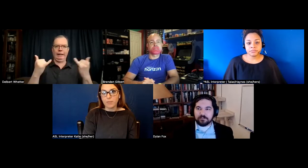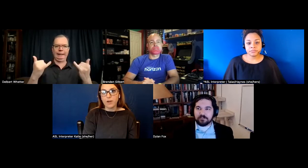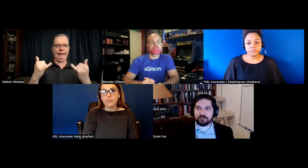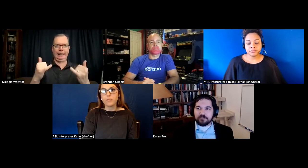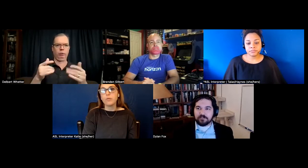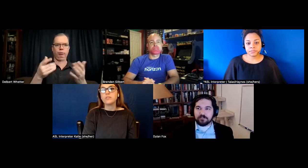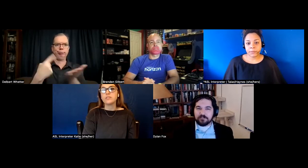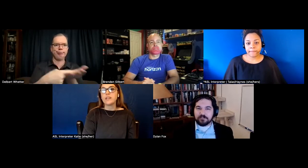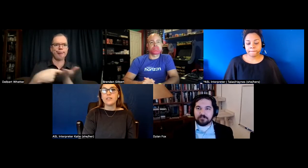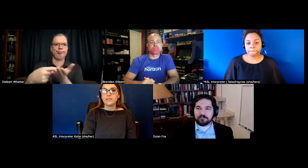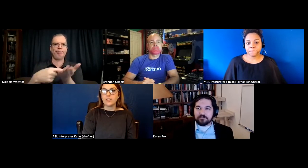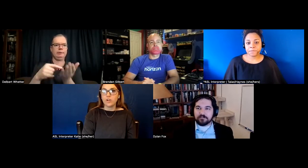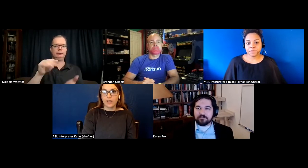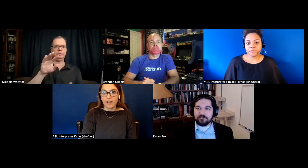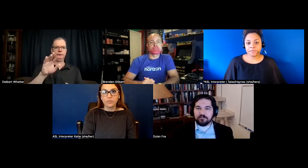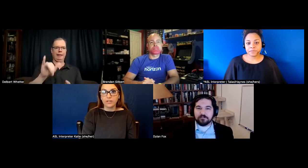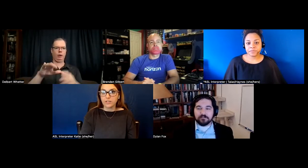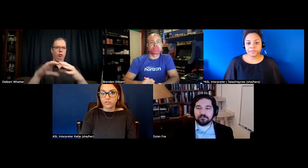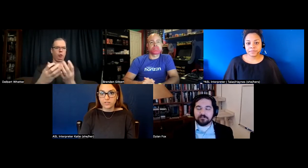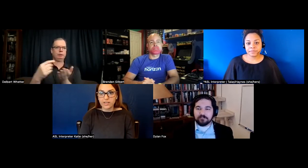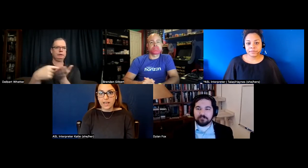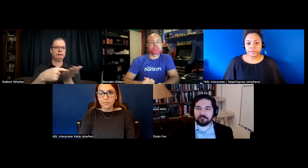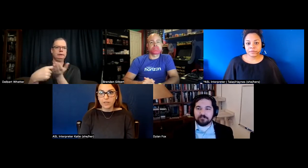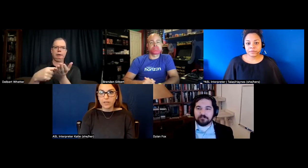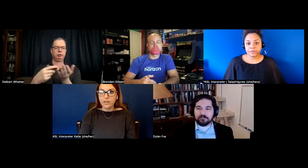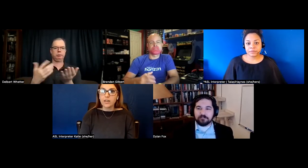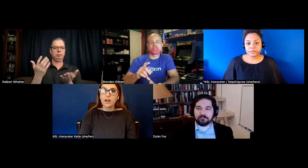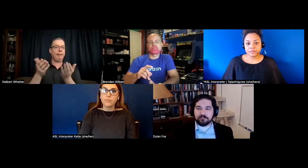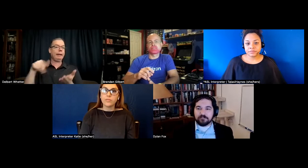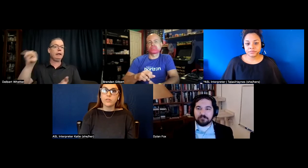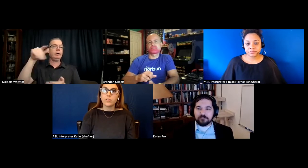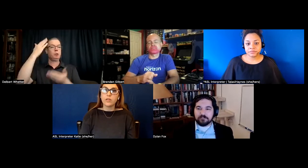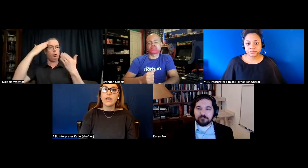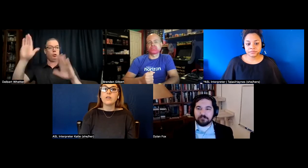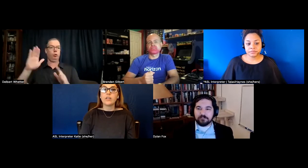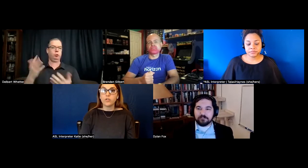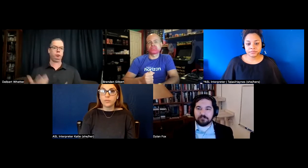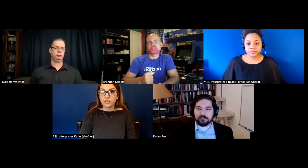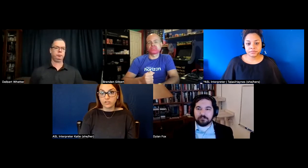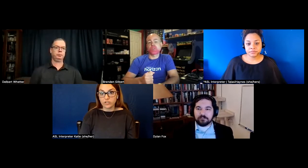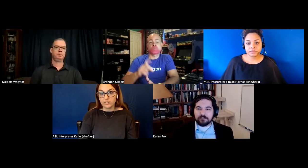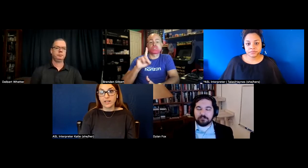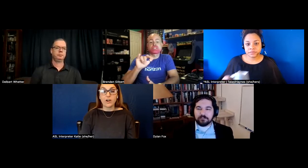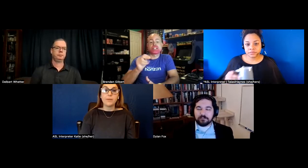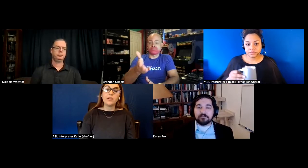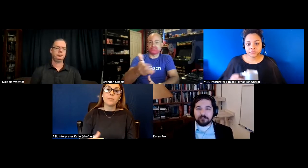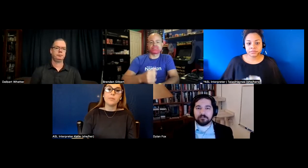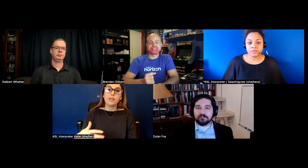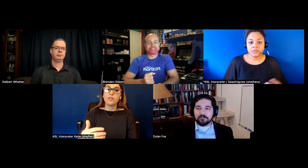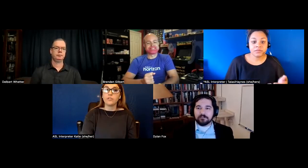part of the most exciting things that are going on for the discussions today um and a lot of the group discussions that are happening a lot of people out there